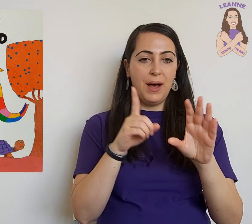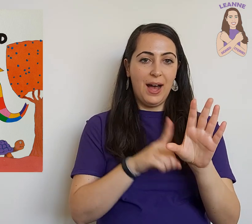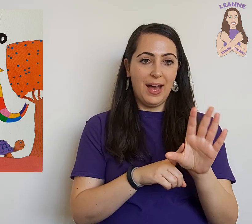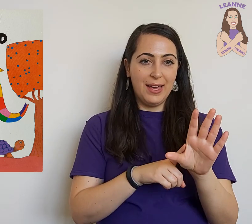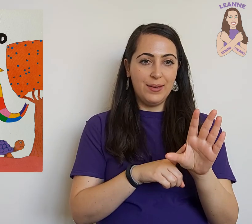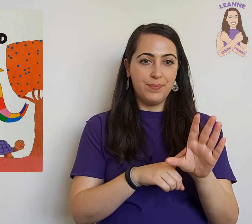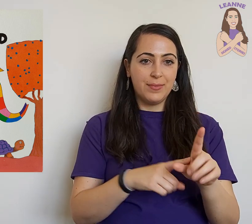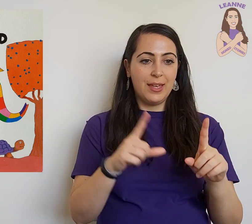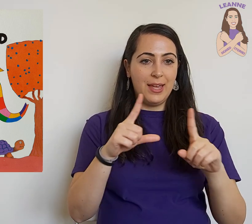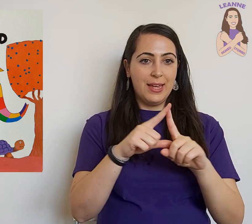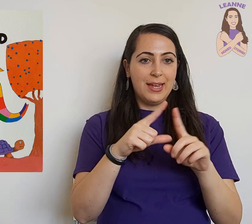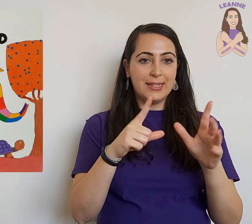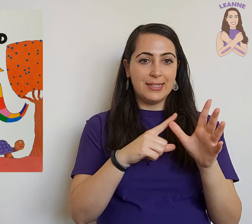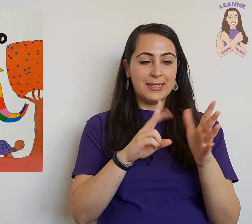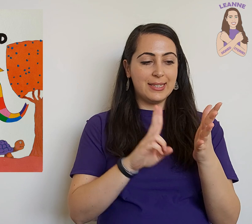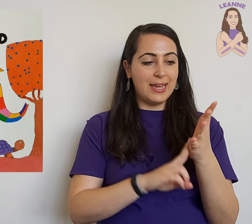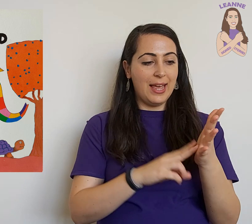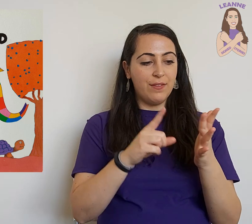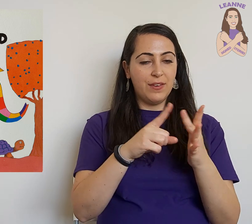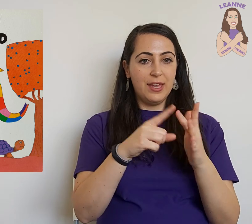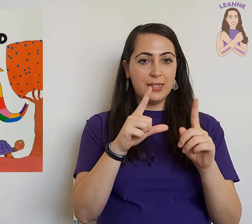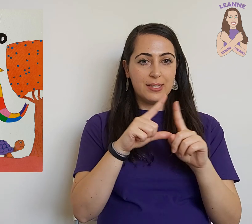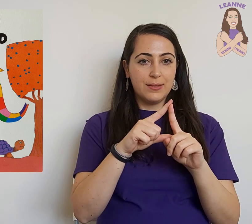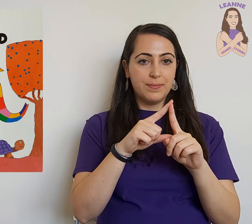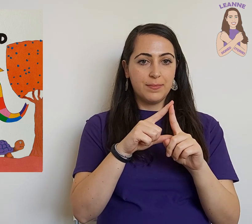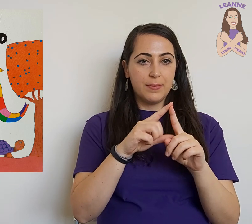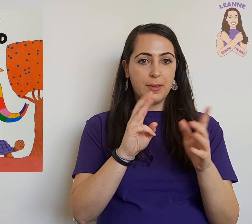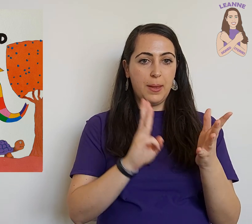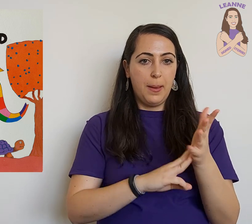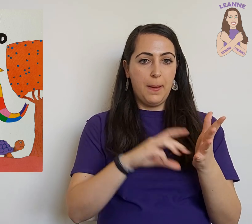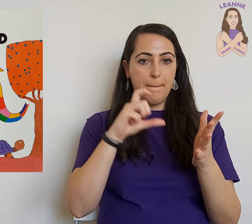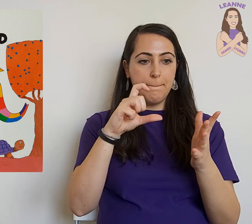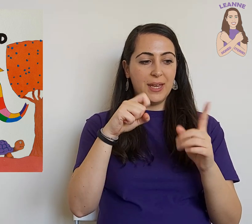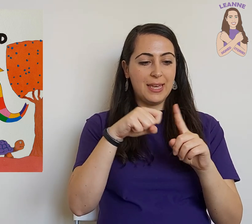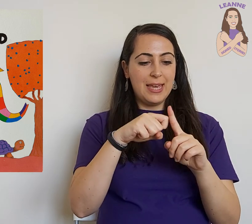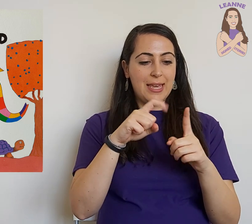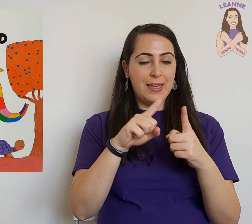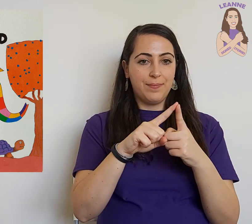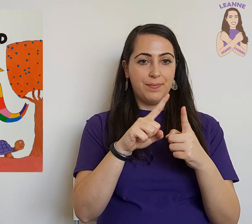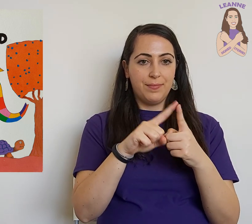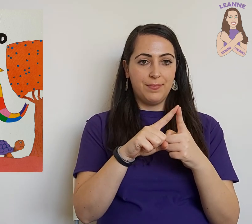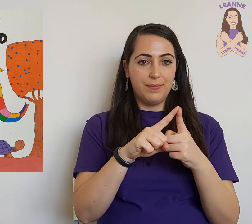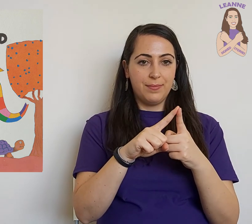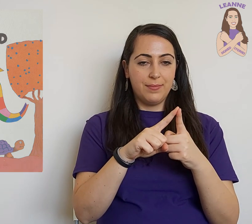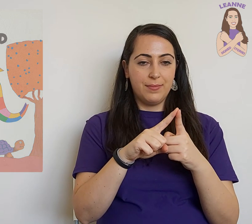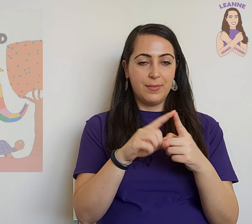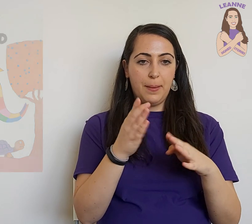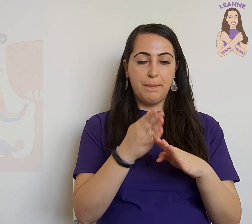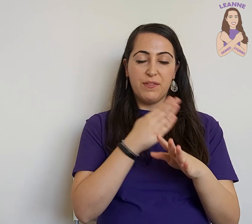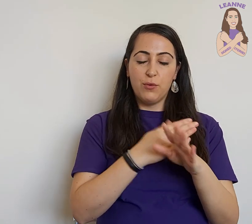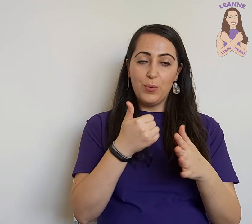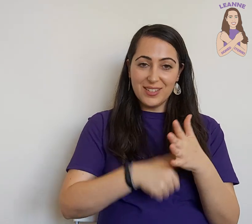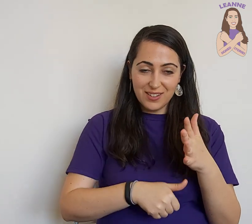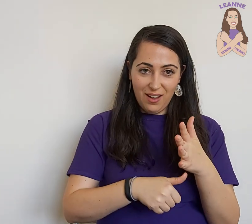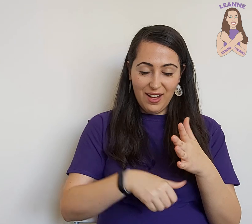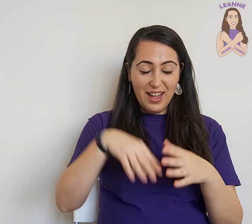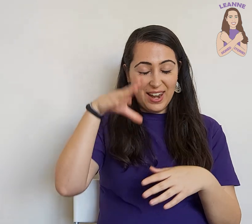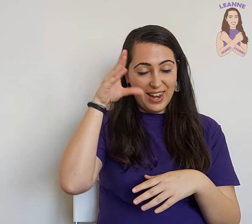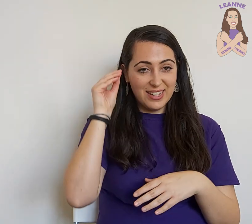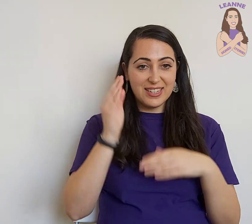David McKee. Before we start, let's learn